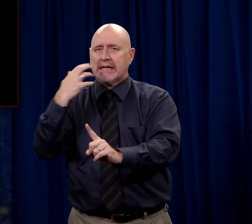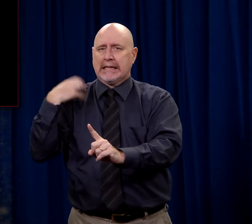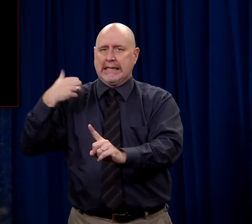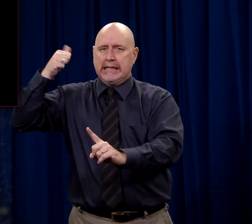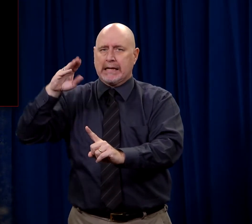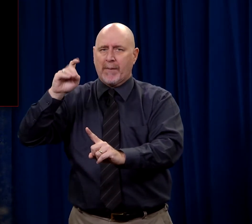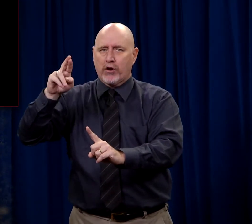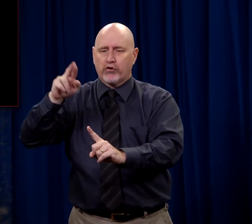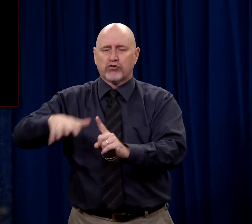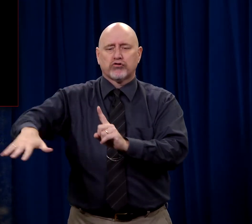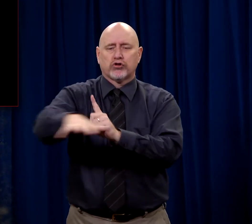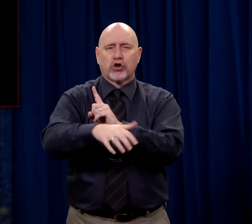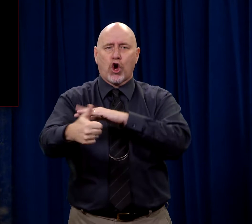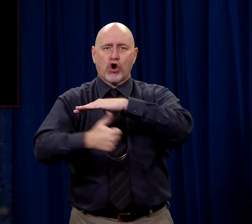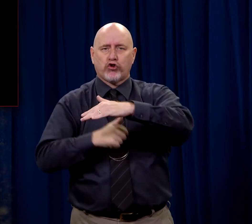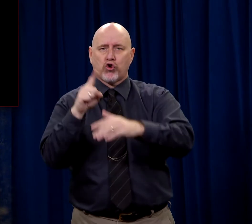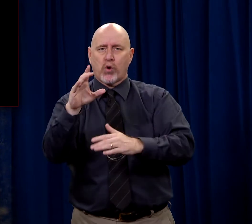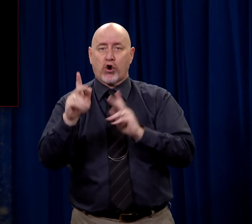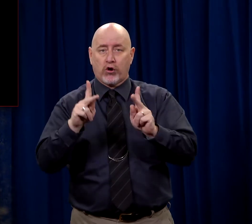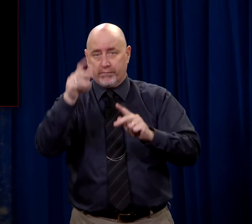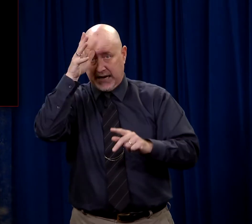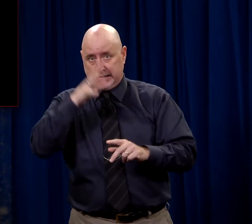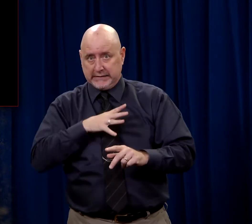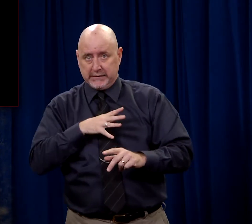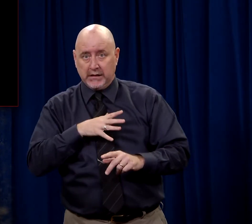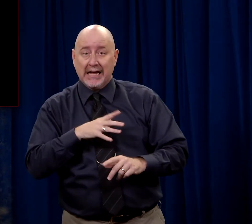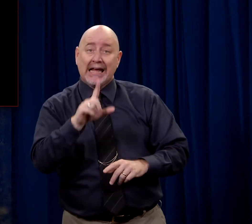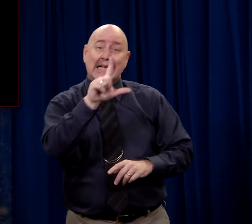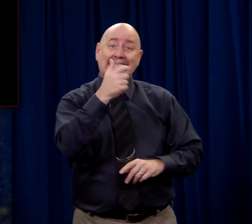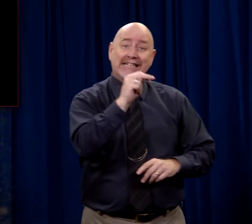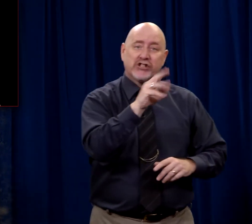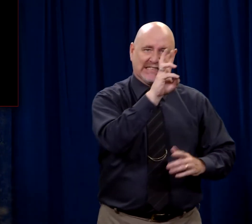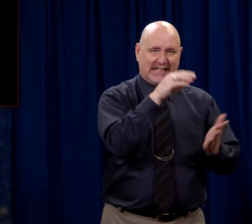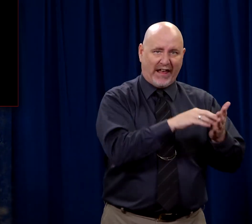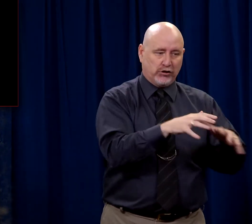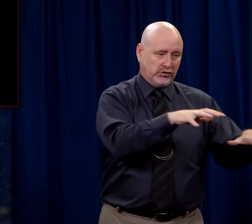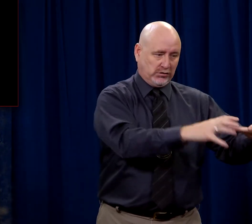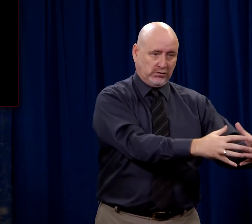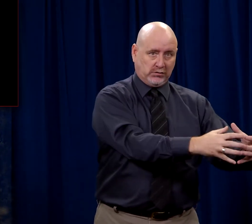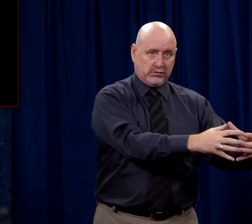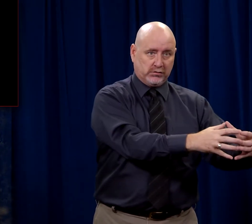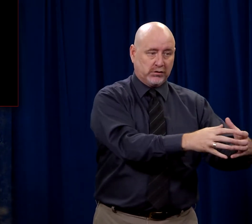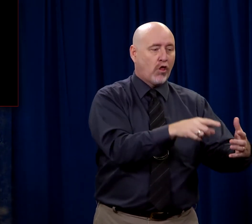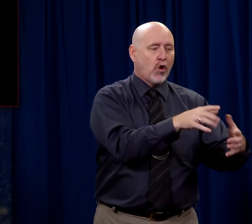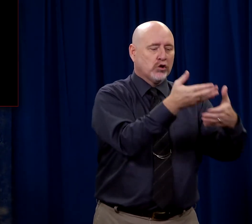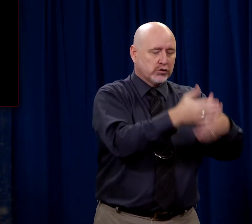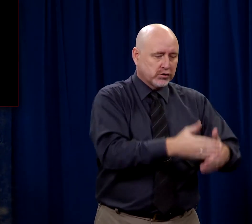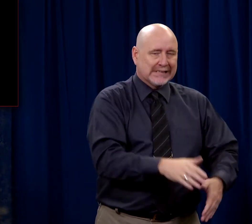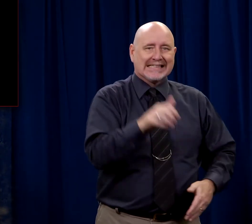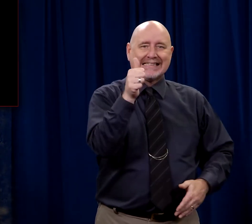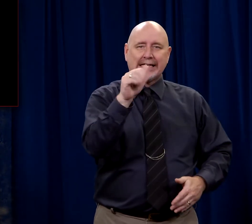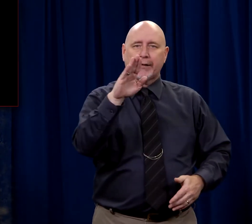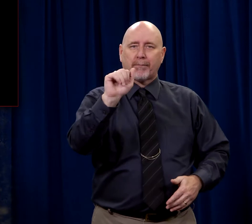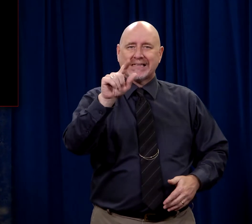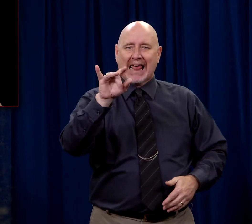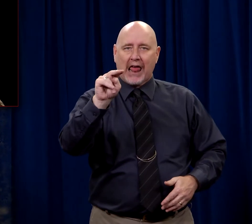Roman military commander over 100 men. Now a legion contains 6,000 men. Those were divided into 10